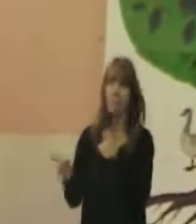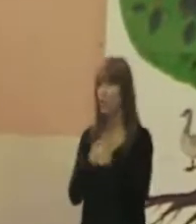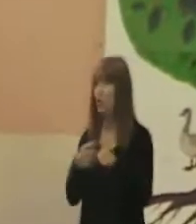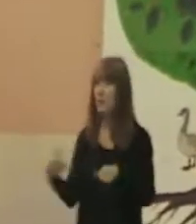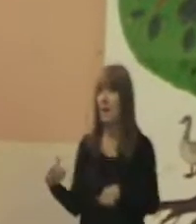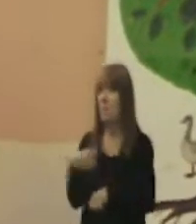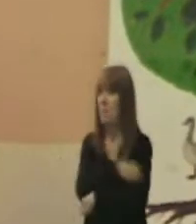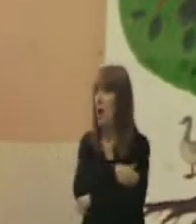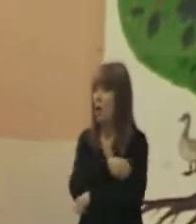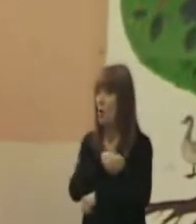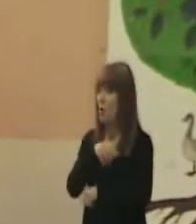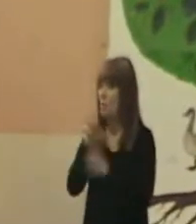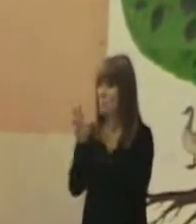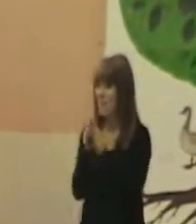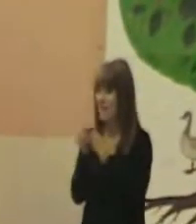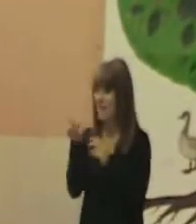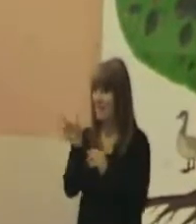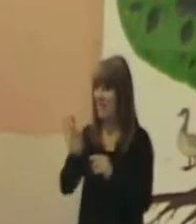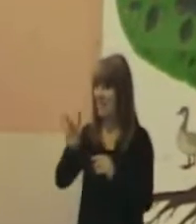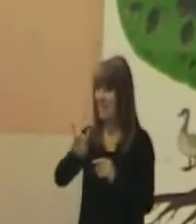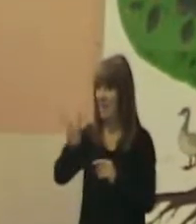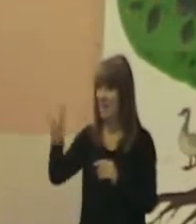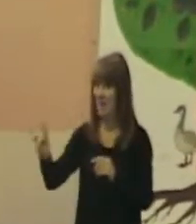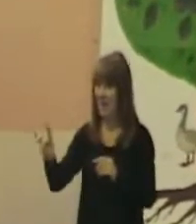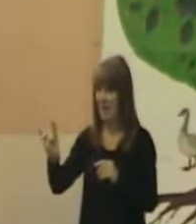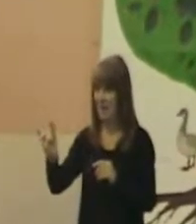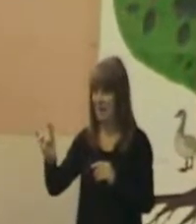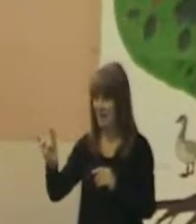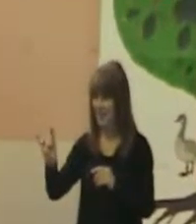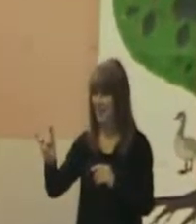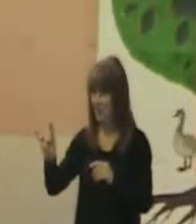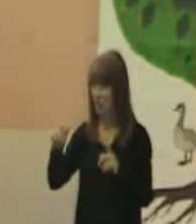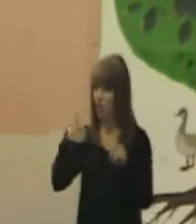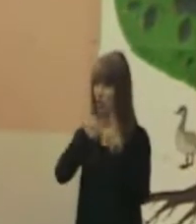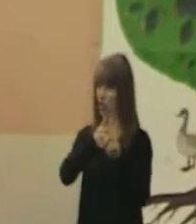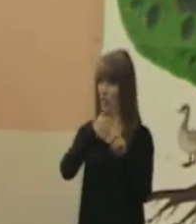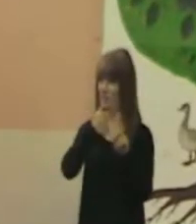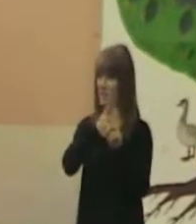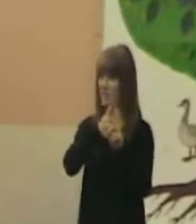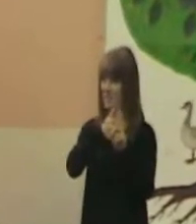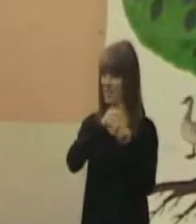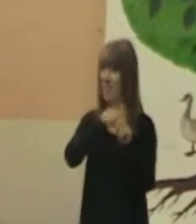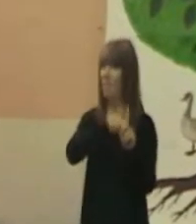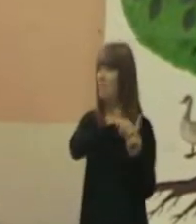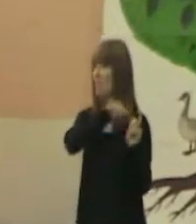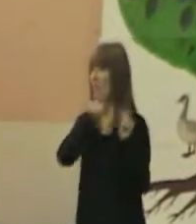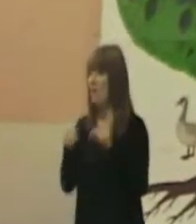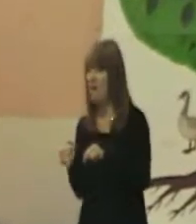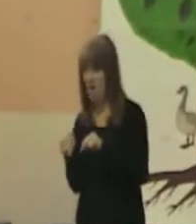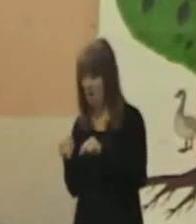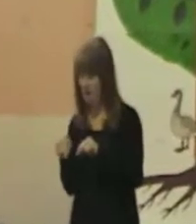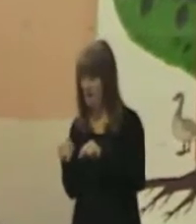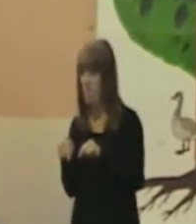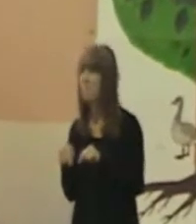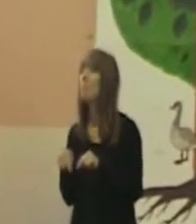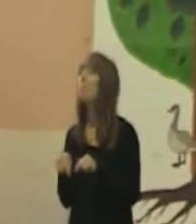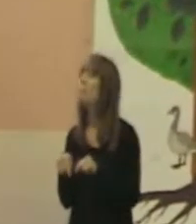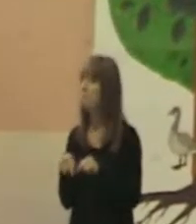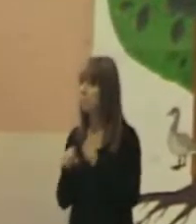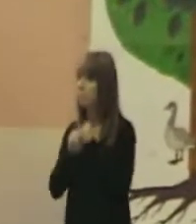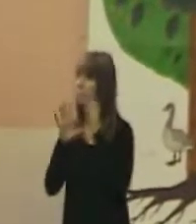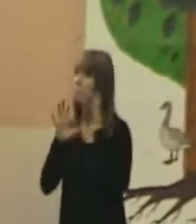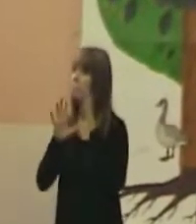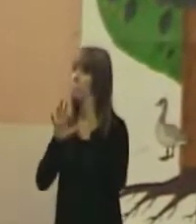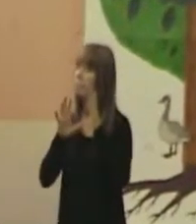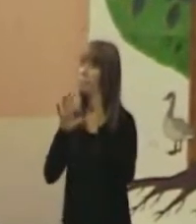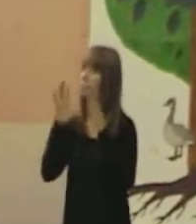1988, when we talk about history and how this has come forward. And she's going to help to move us forward. And at that point, she's also going